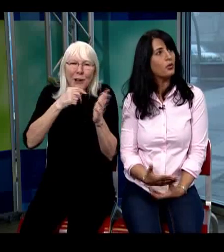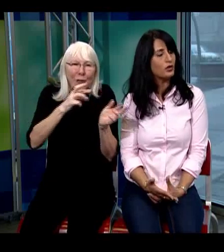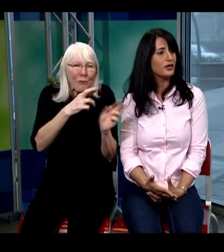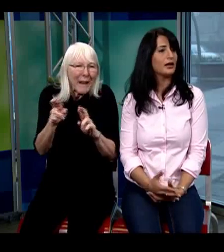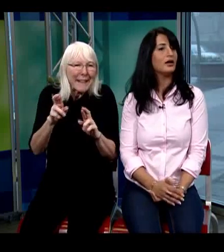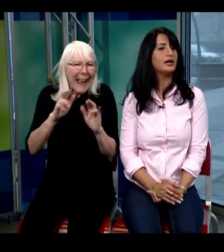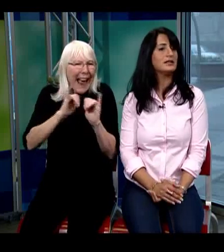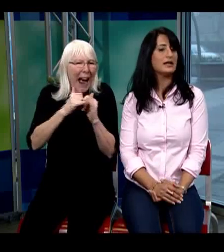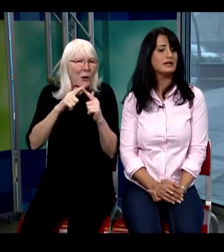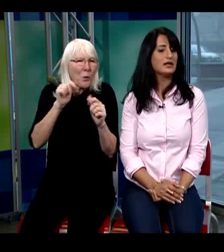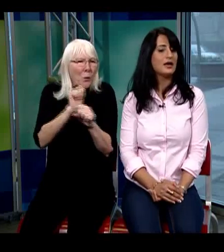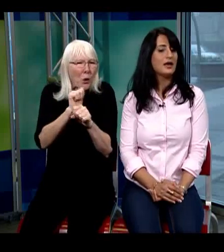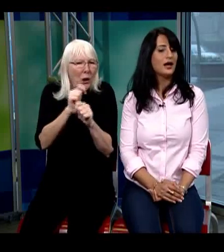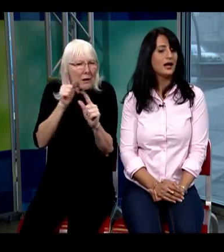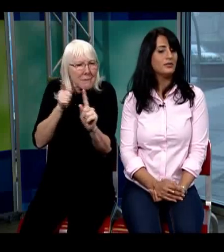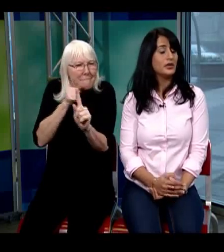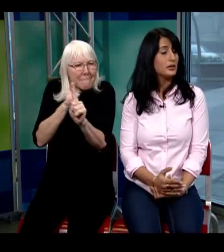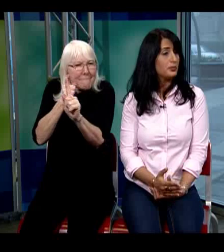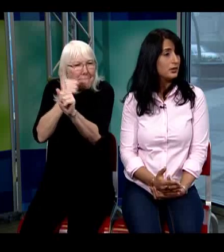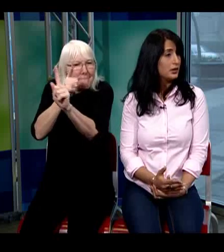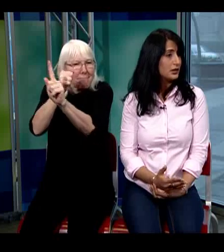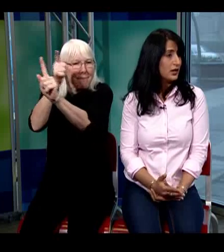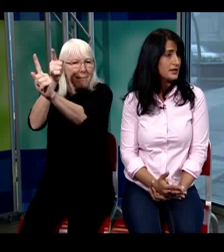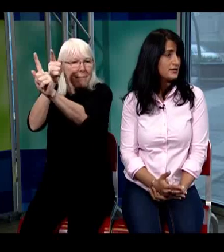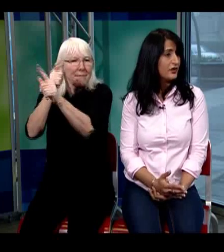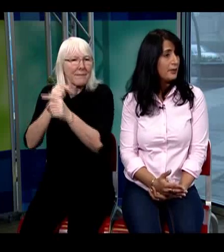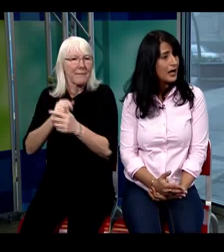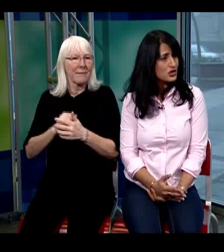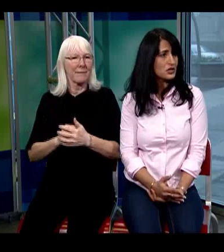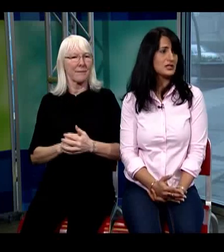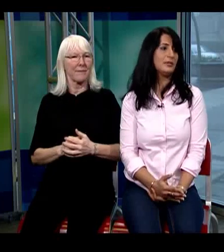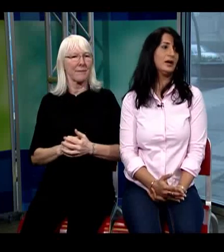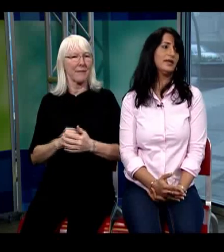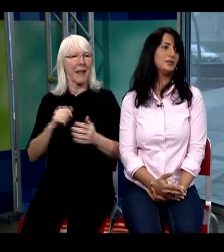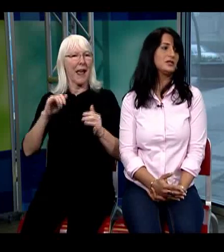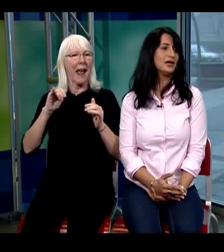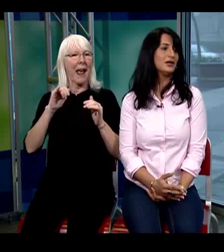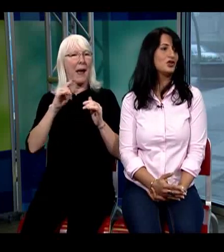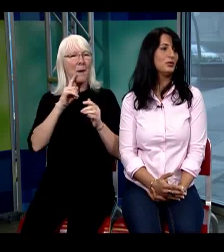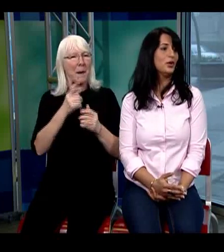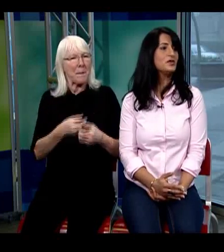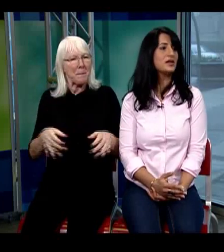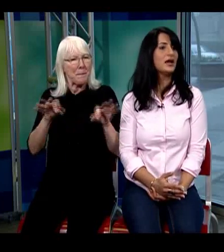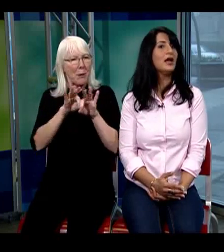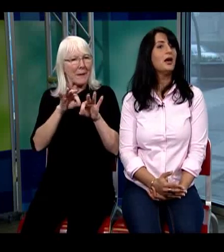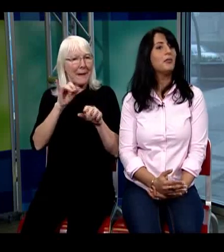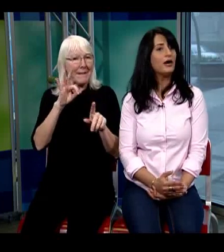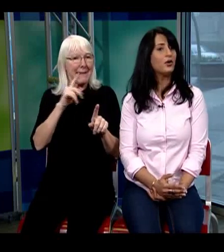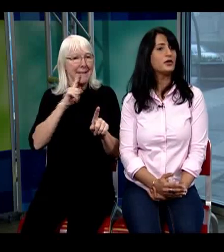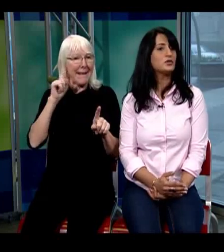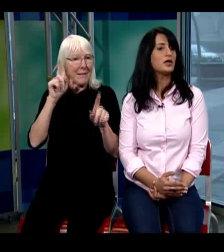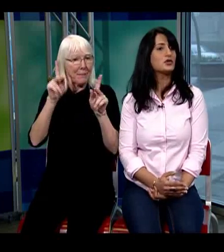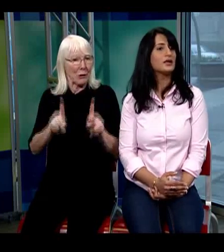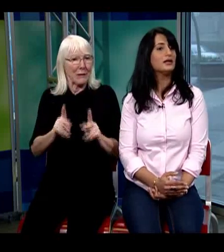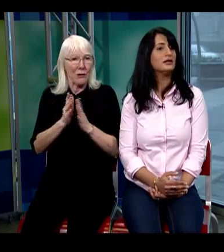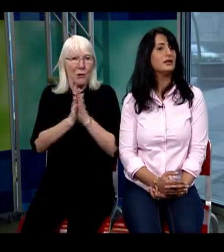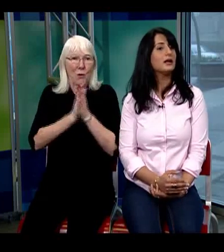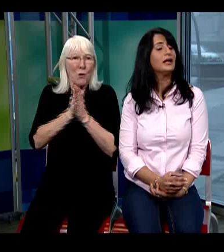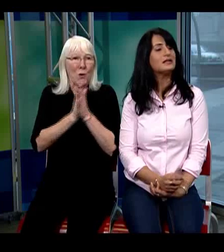important for that client and the client is very passionate about that particular job posting my role is to make sure that the client